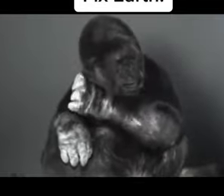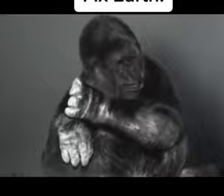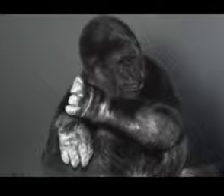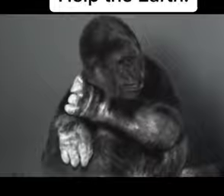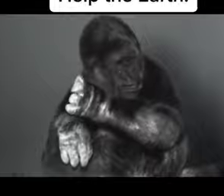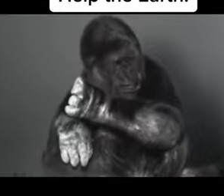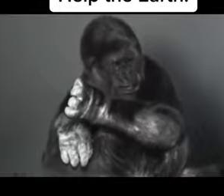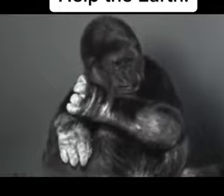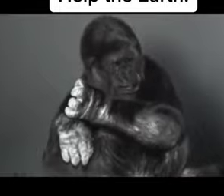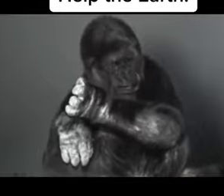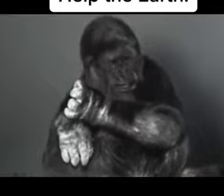Help the Earth.